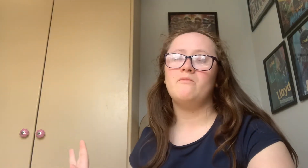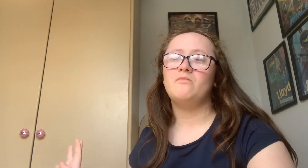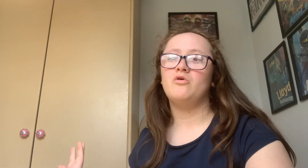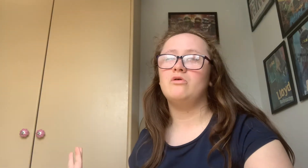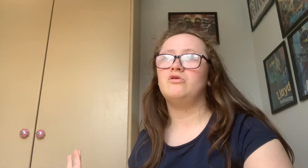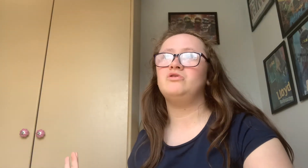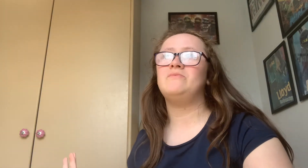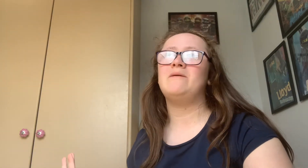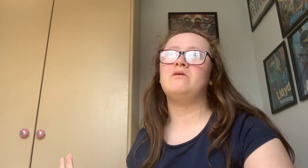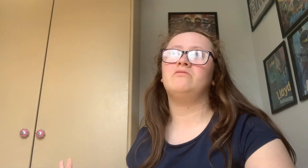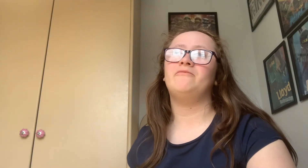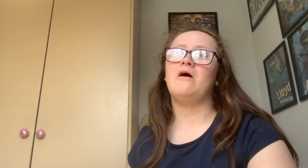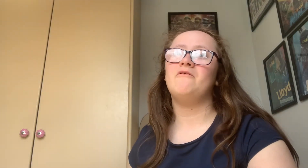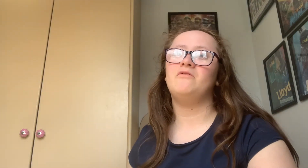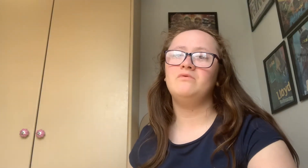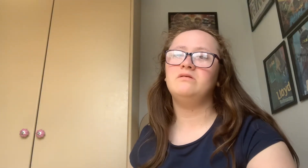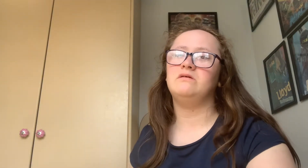or could you be because of other reasons?